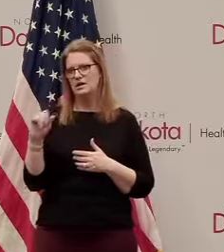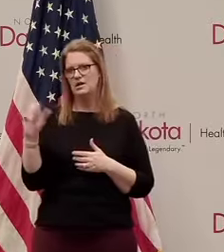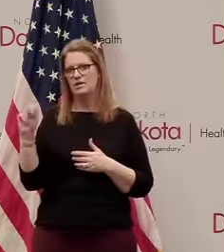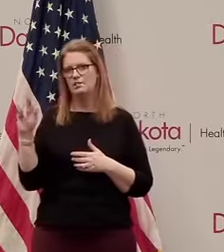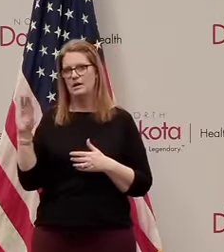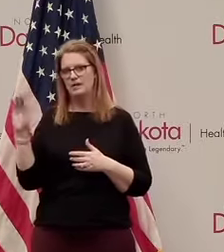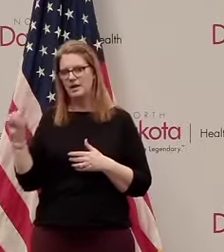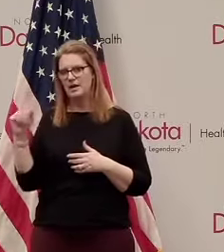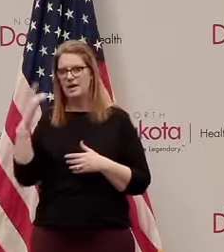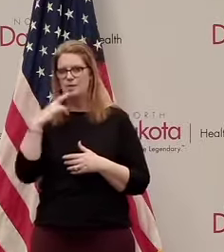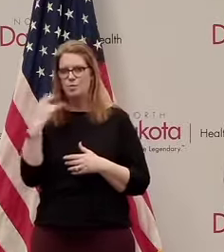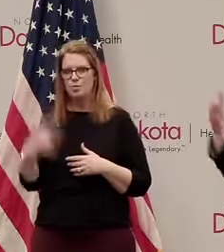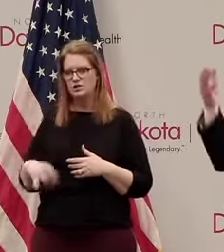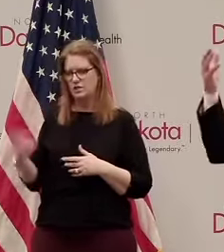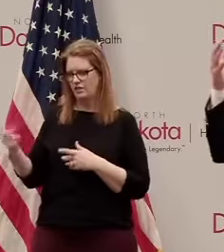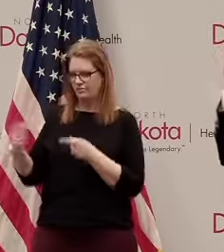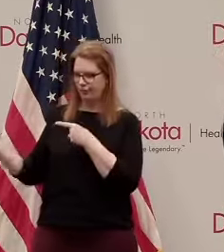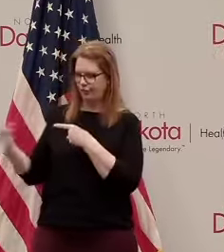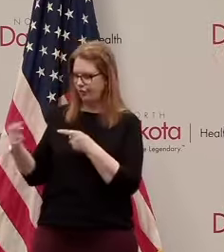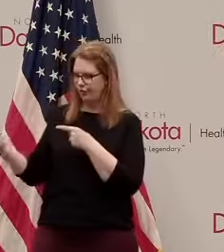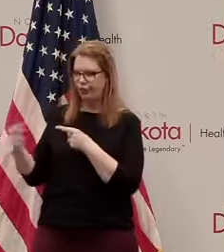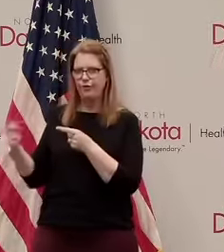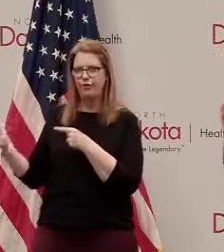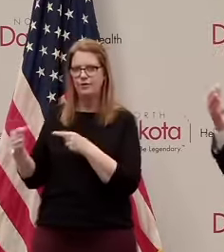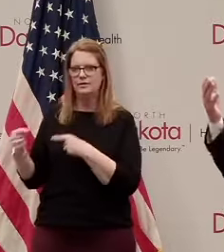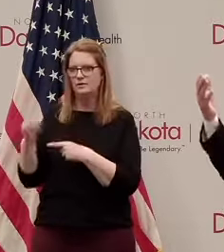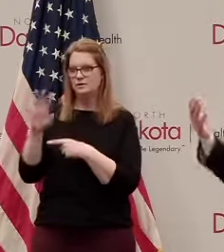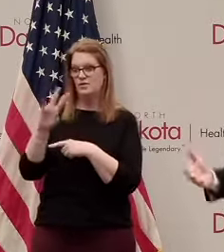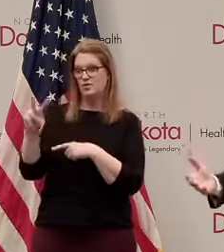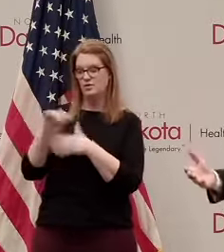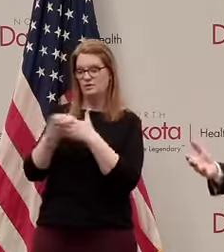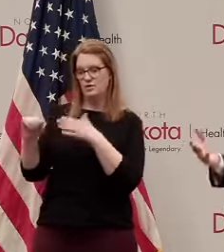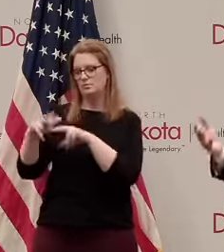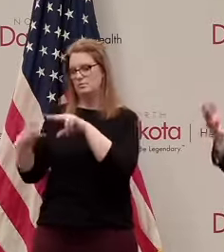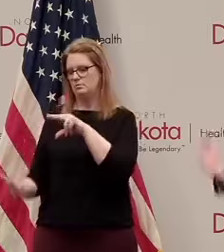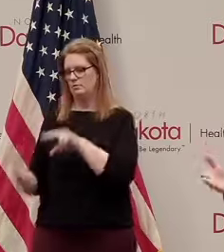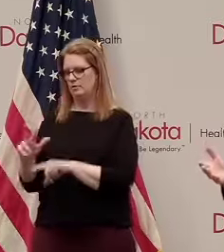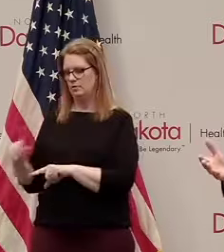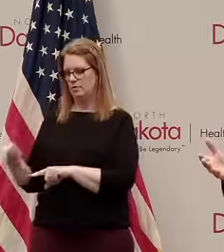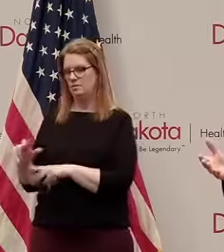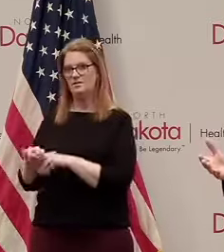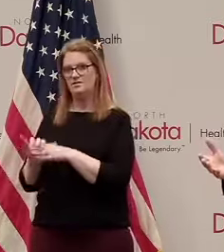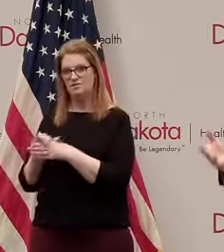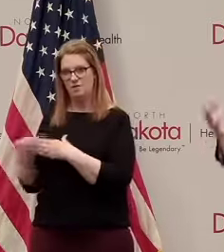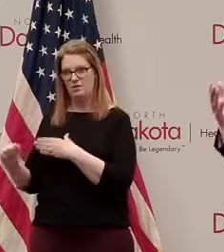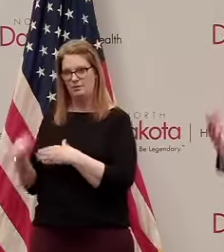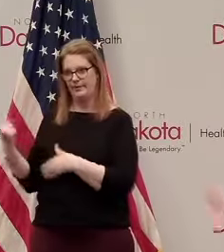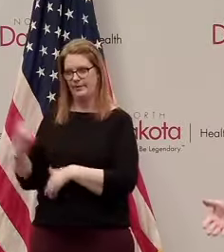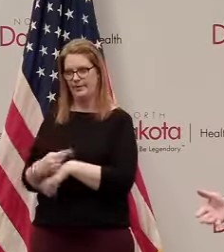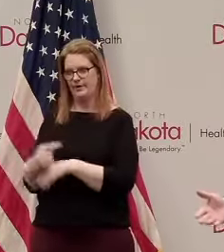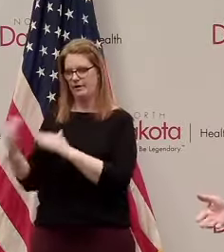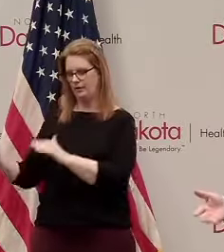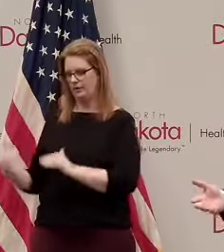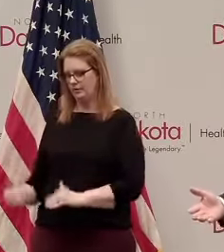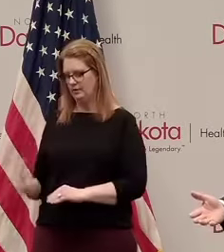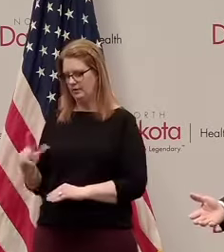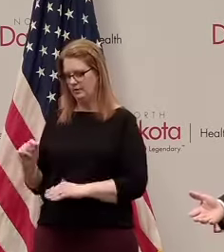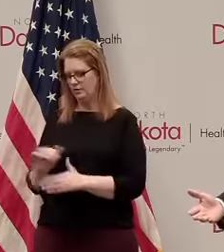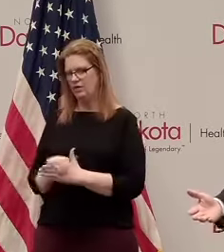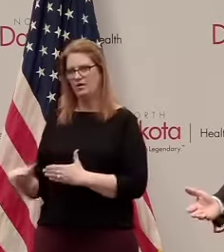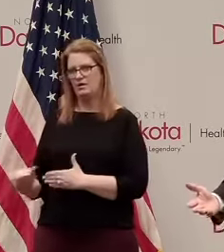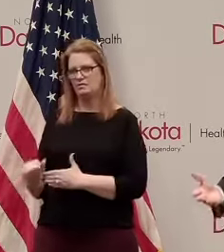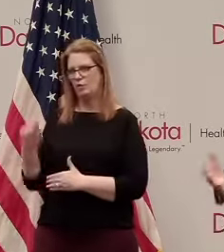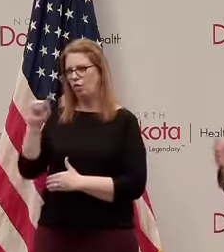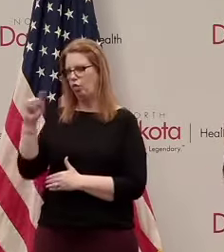March 6th we saw price collapse that went from forty two dollars to thirty one dollars in one day and then down to twenty dollars like the next last